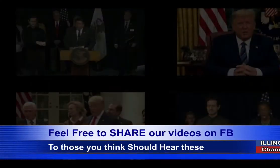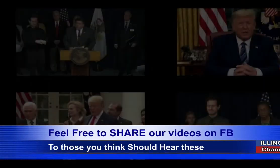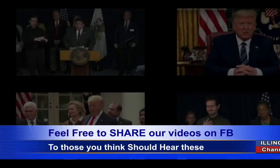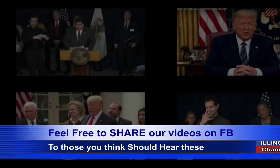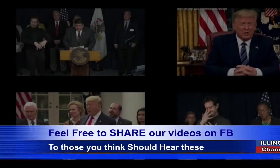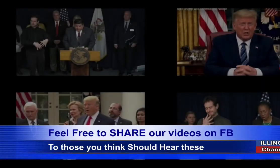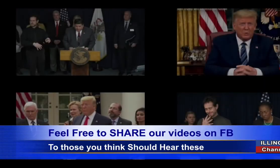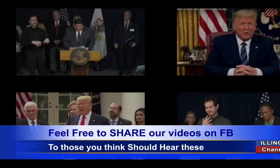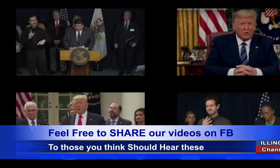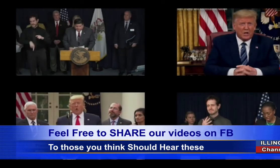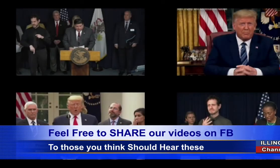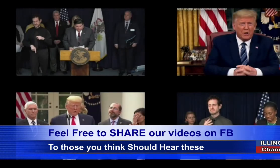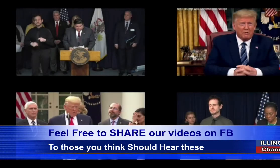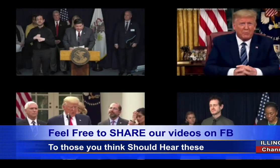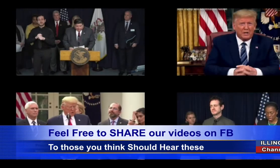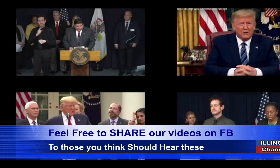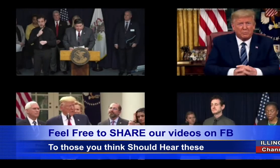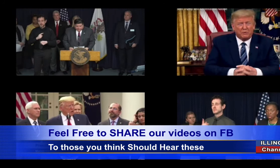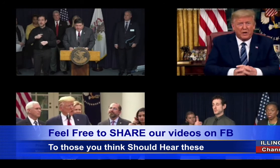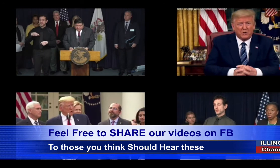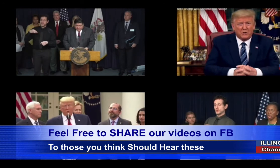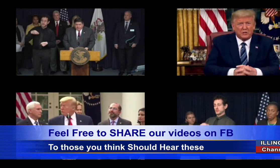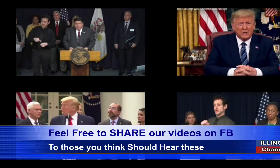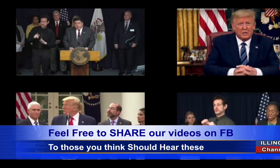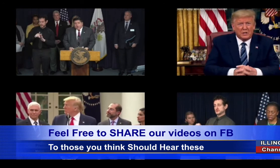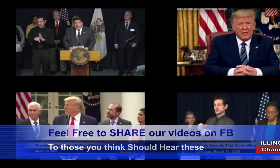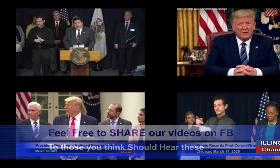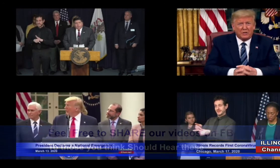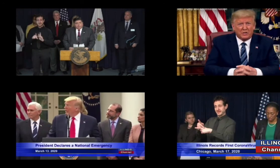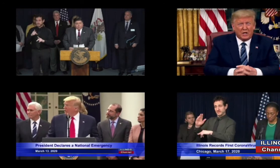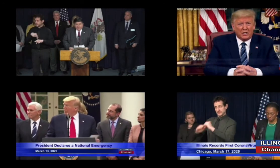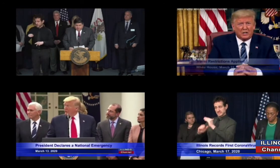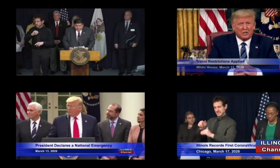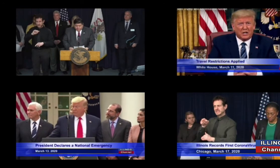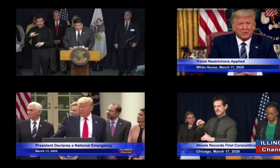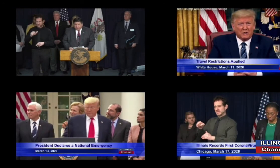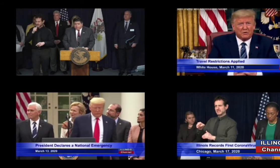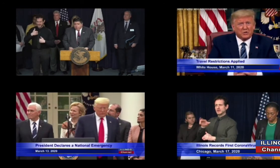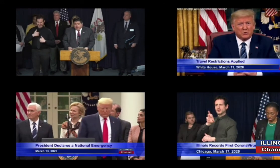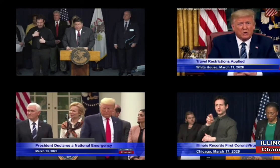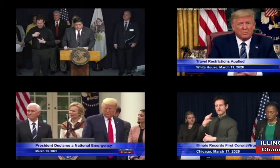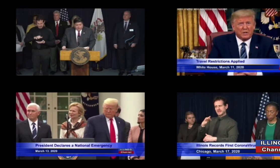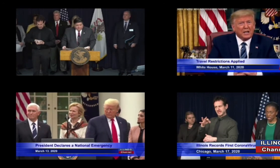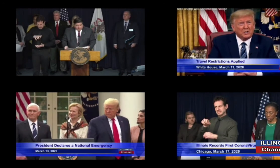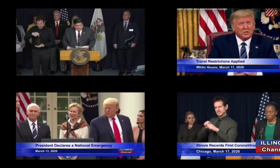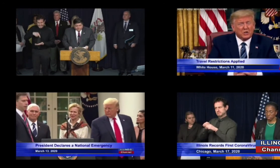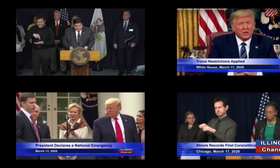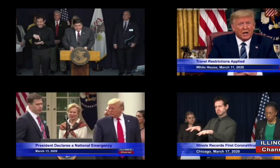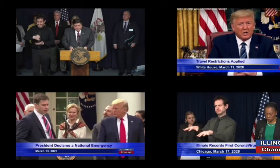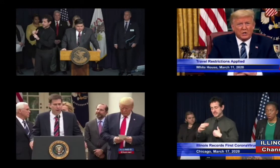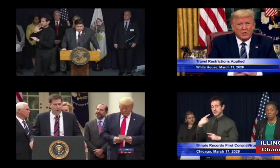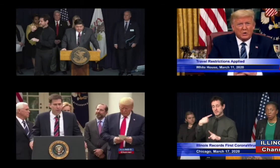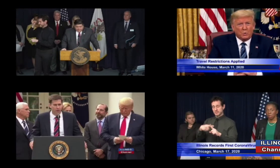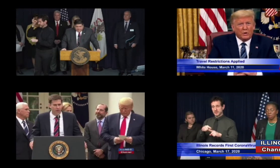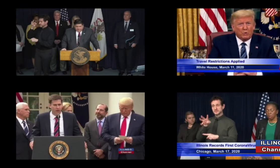To ensure that Illinoisans aren't saddled with debt if they're unable to pay their bills during this crisis.